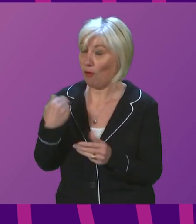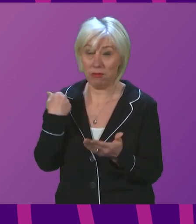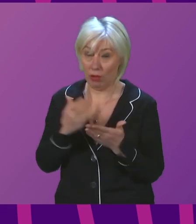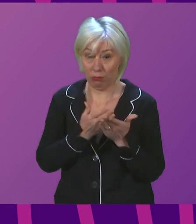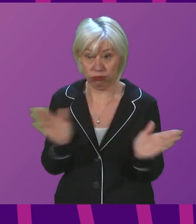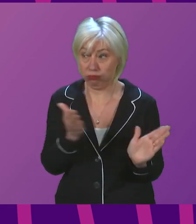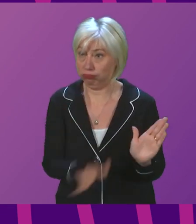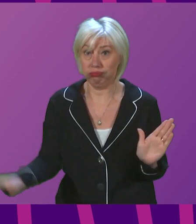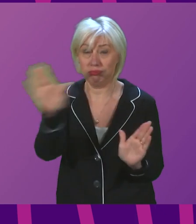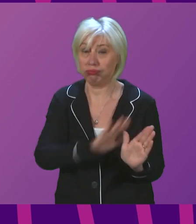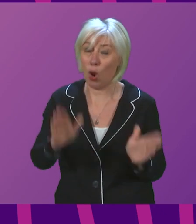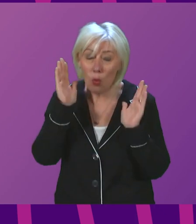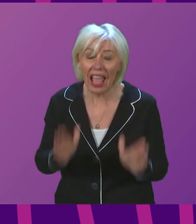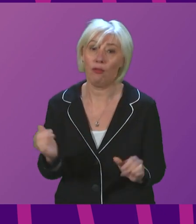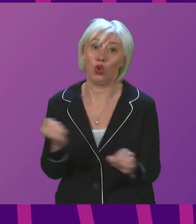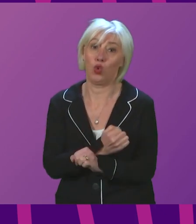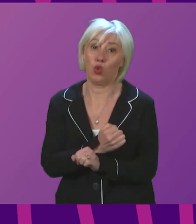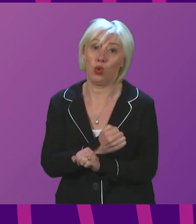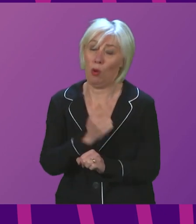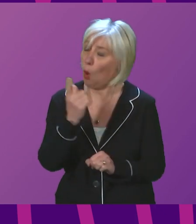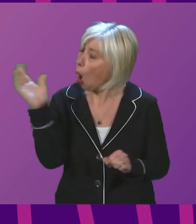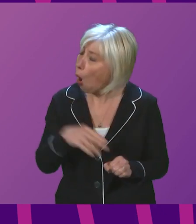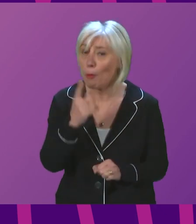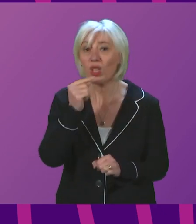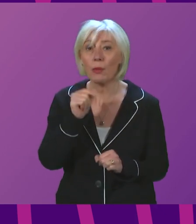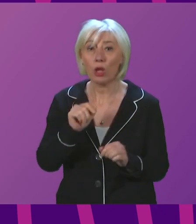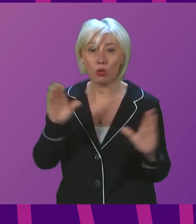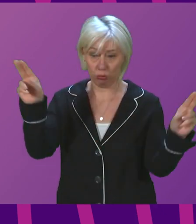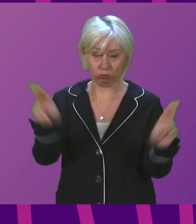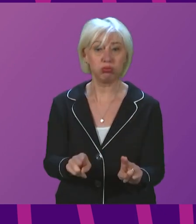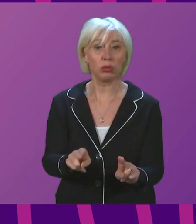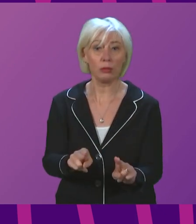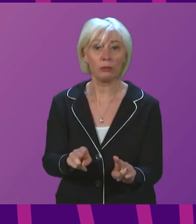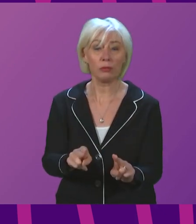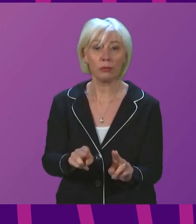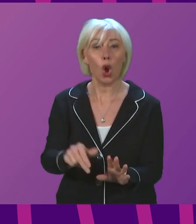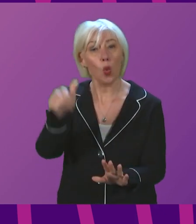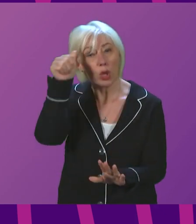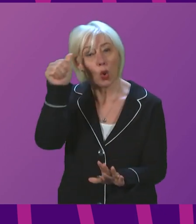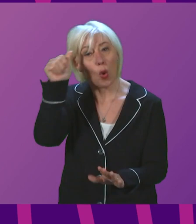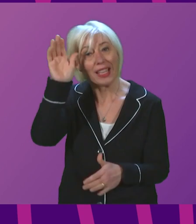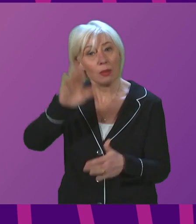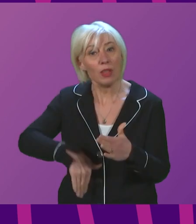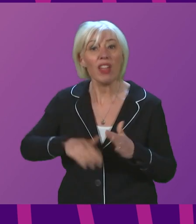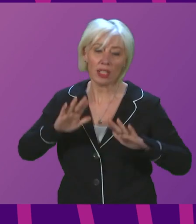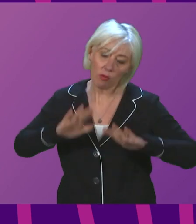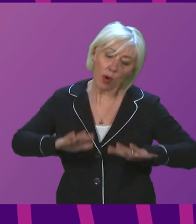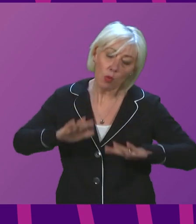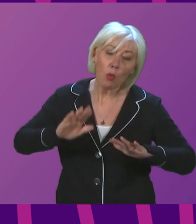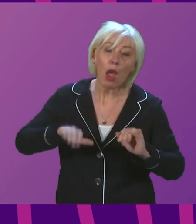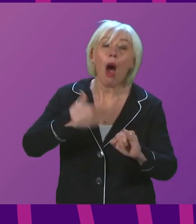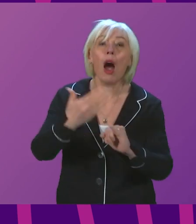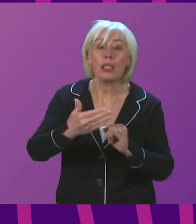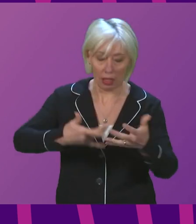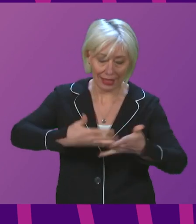public services. We must do what we can to stem this. And secondly, we know from experience that if we wait until the data